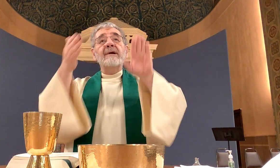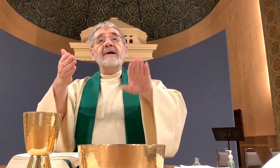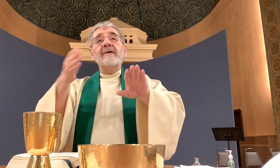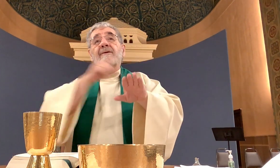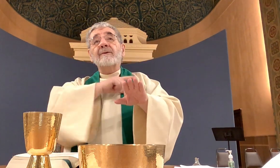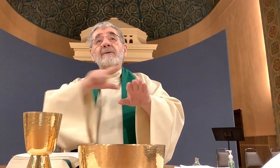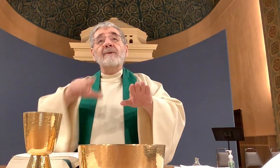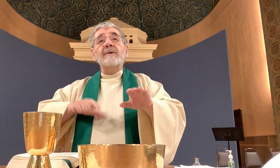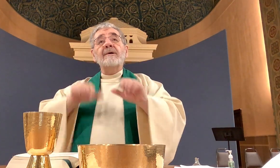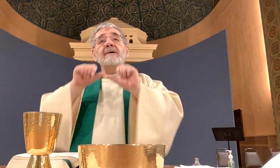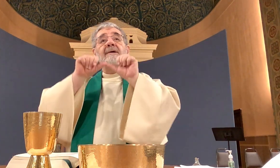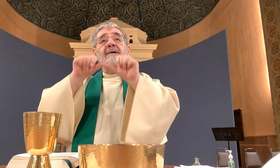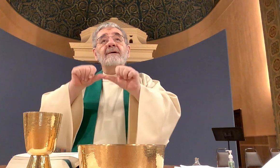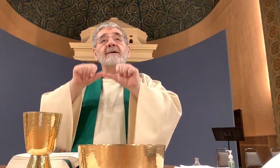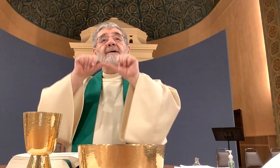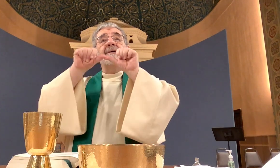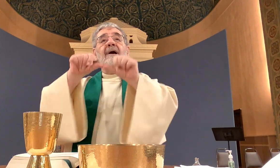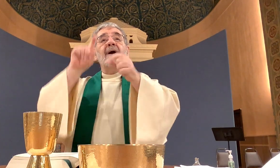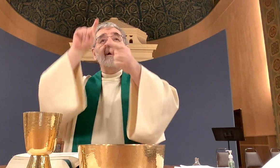until you come again